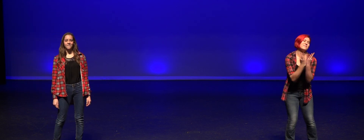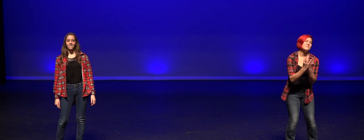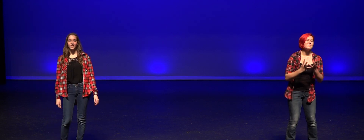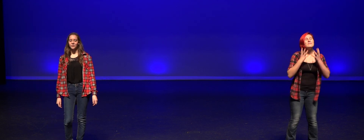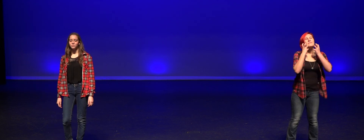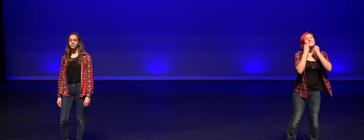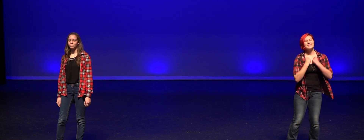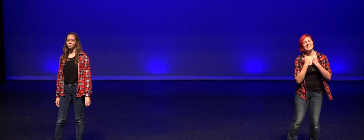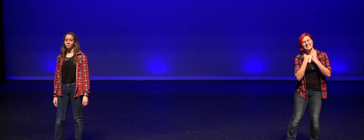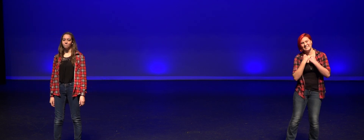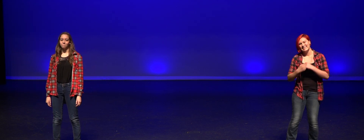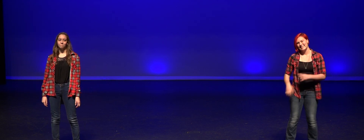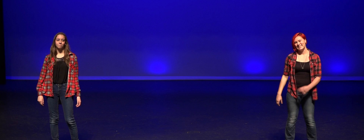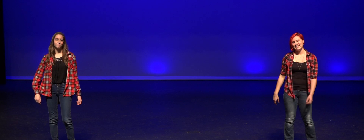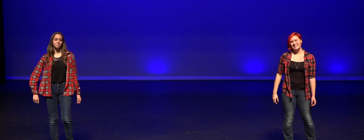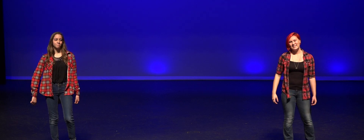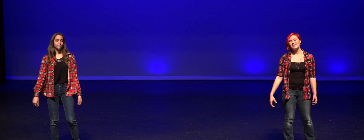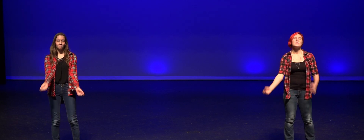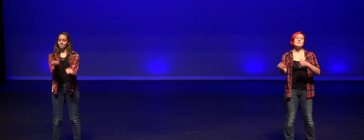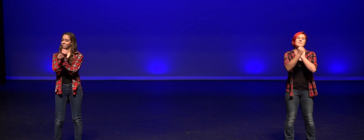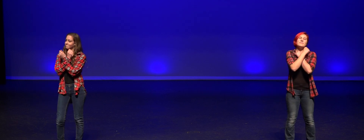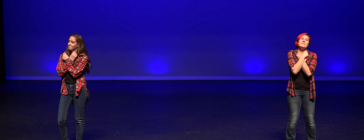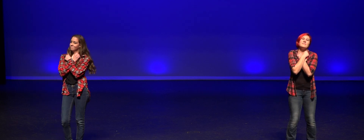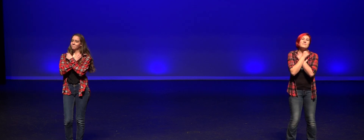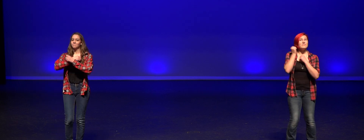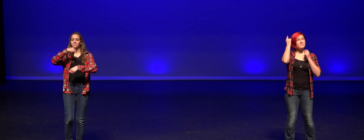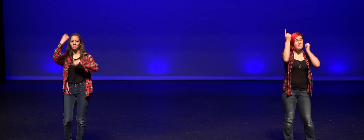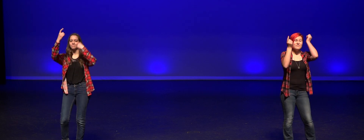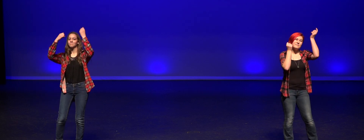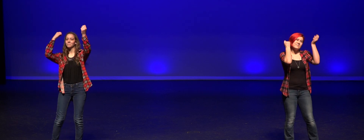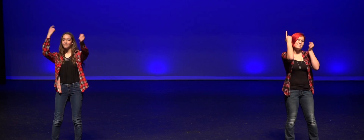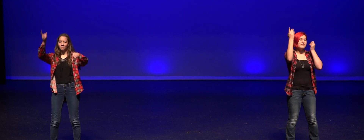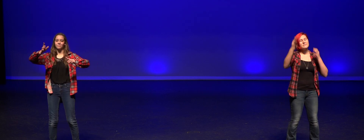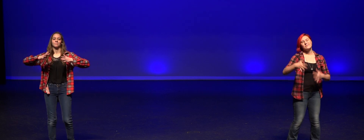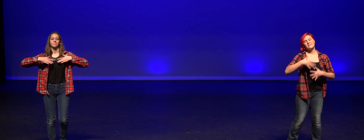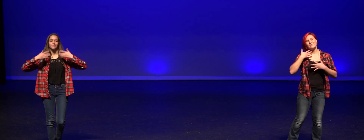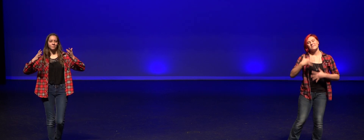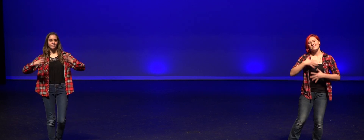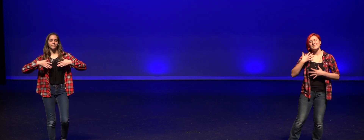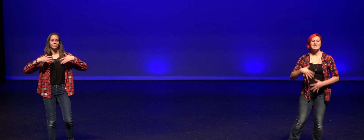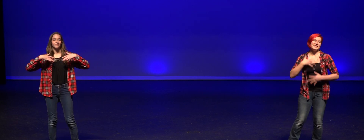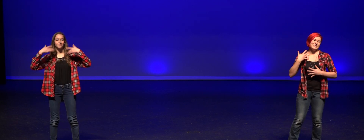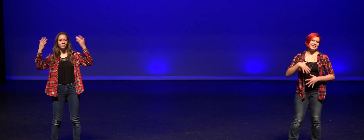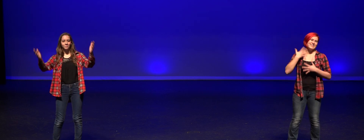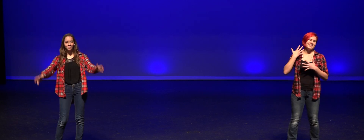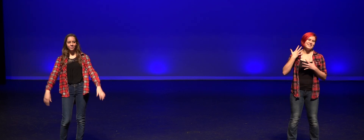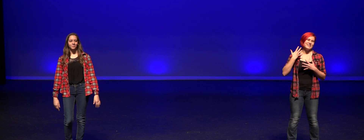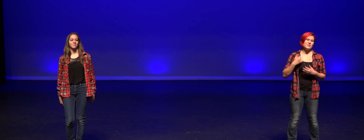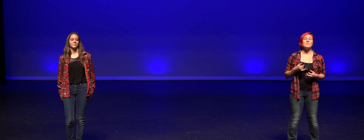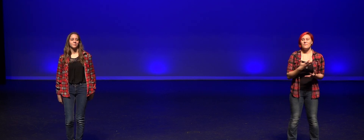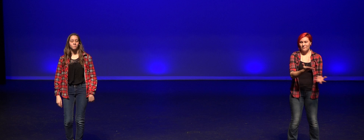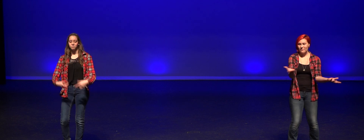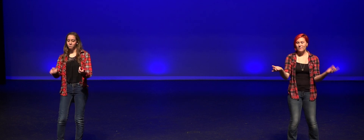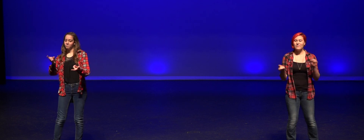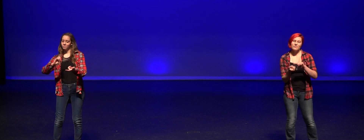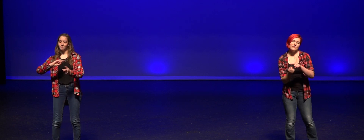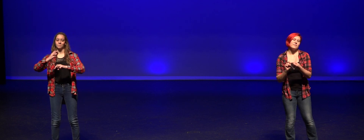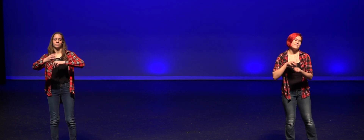things my family's given to me Just love and understanding, positivity We could change